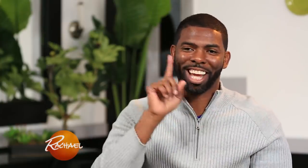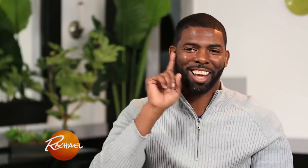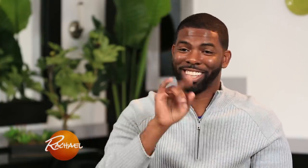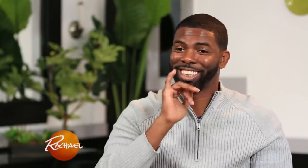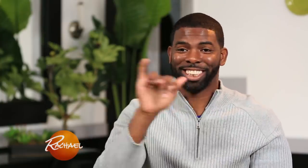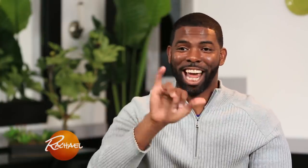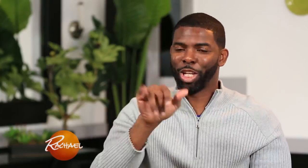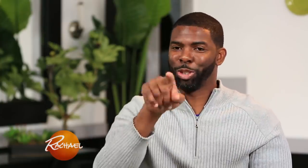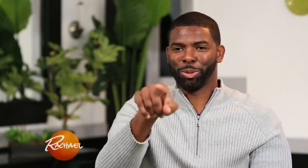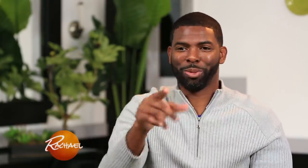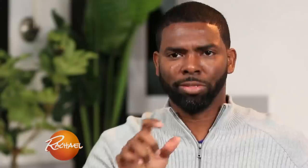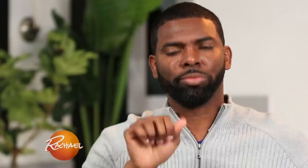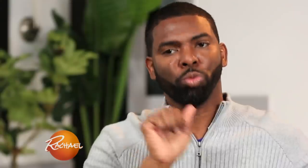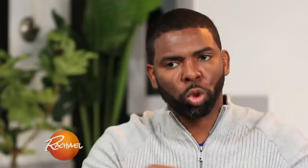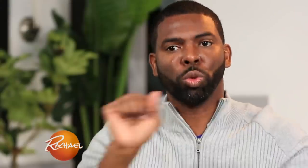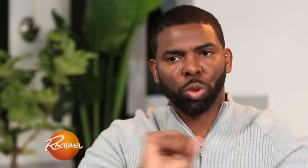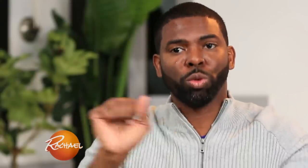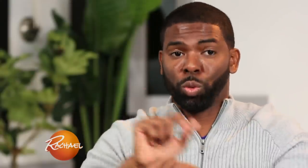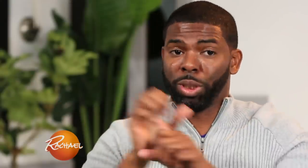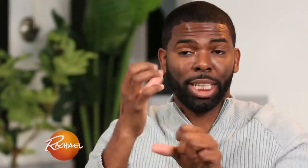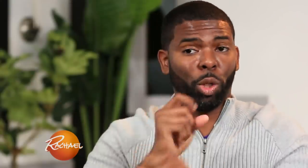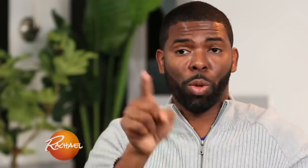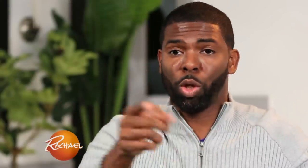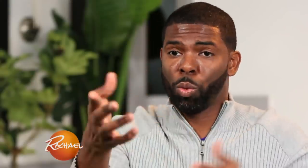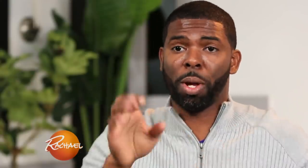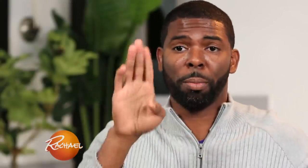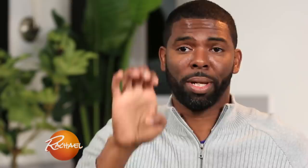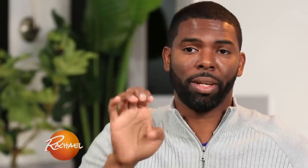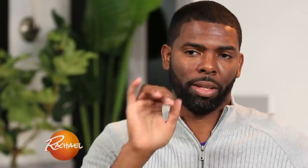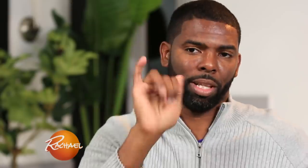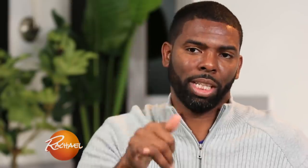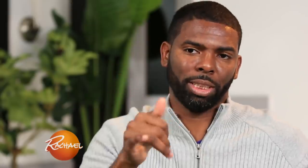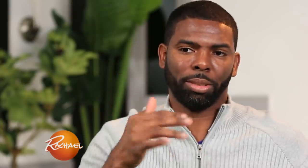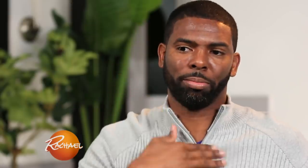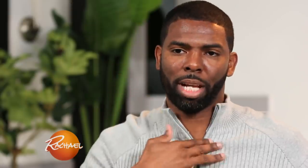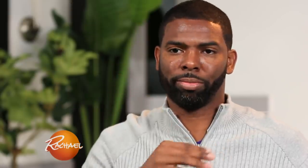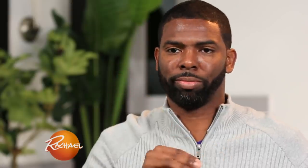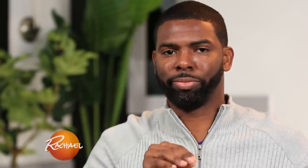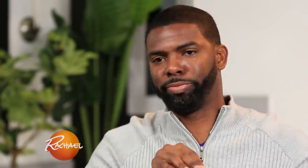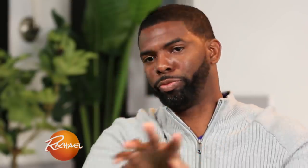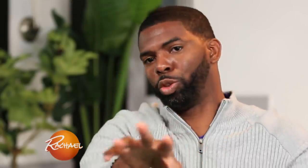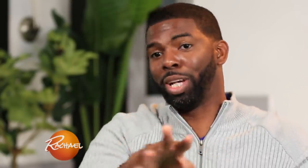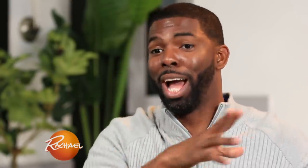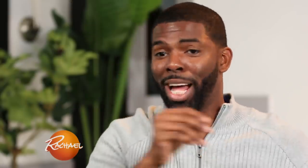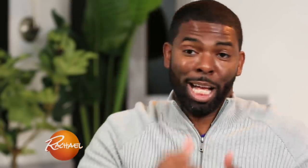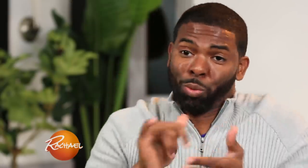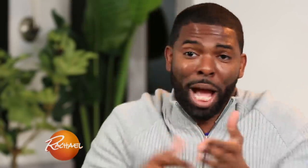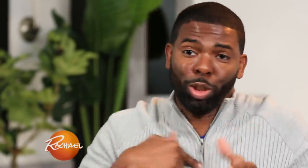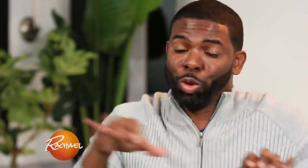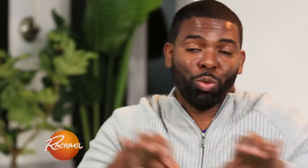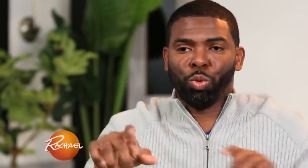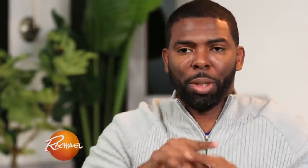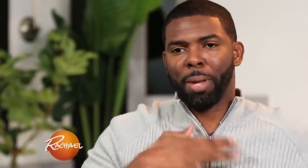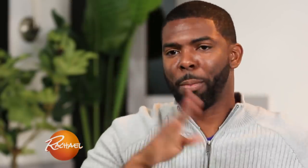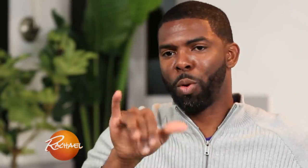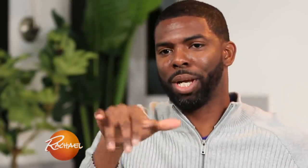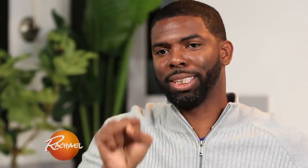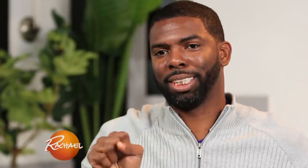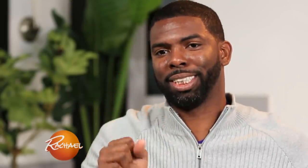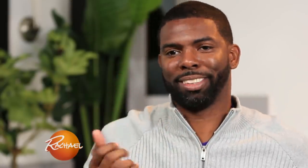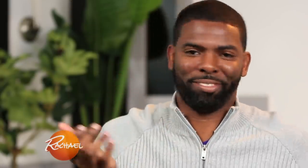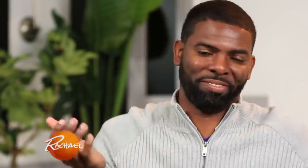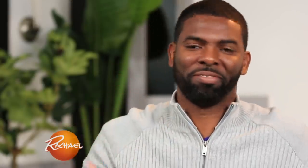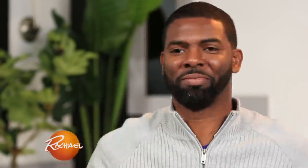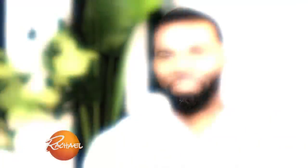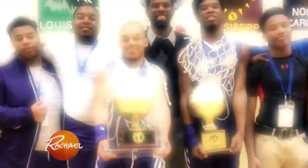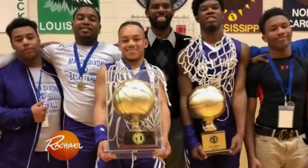deaf people are just like you. So if you work hard you can get what you want and be what you want to be. That's what I do and that's what I hope to influence